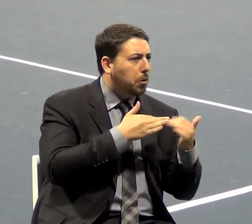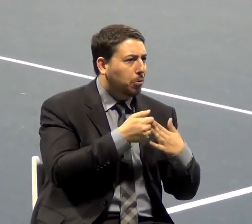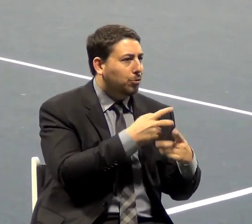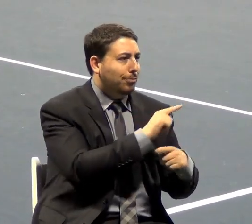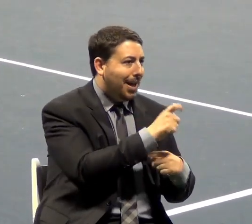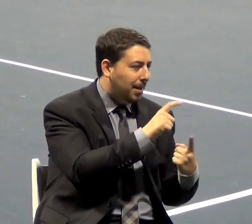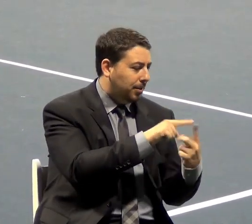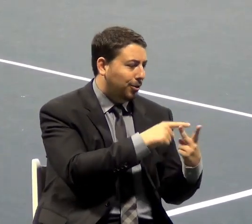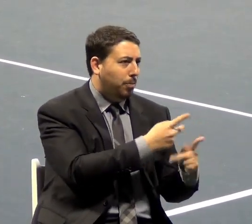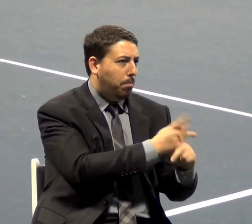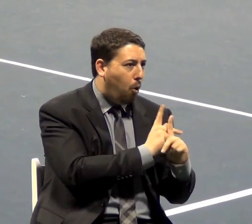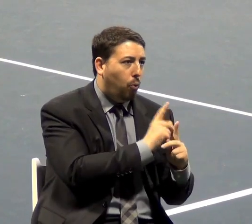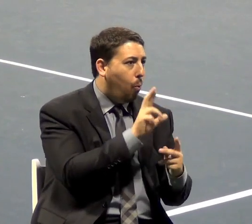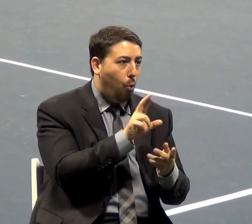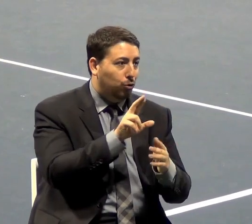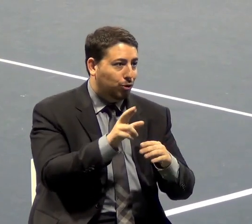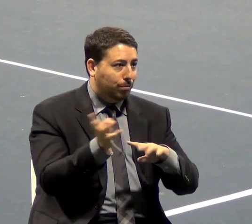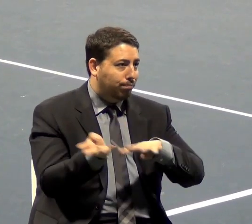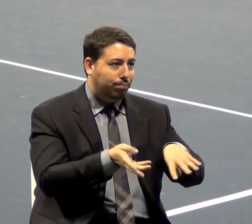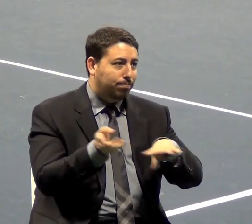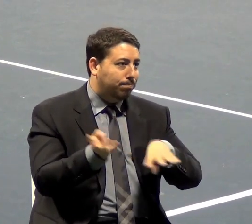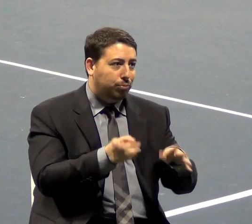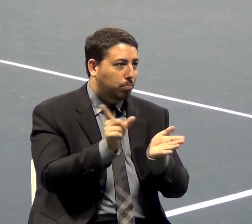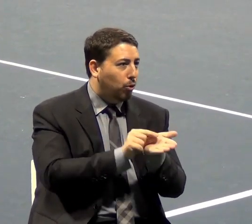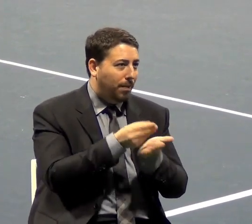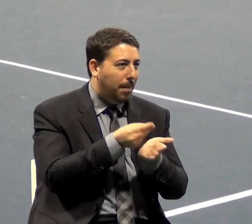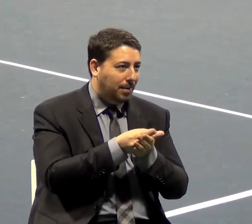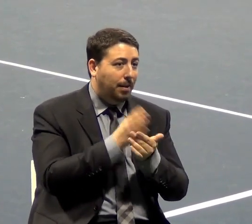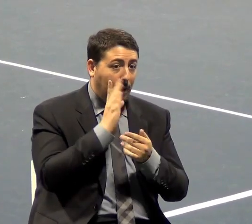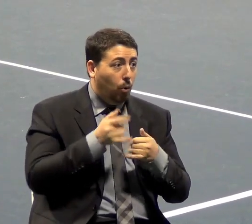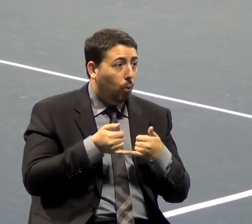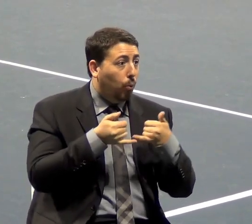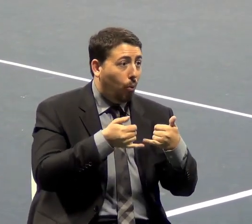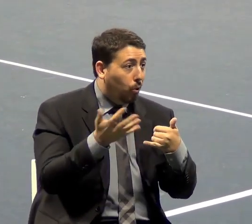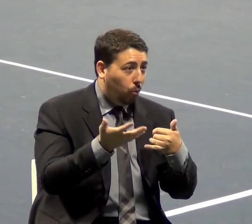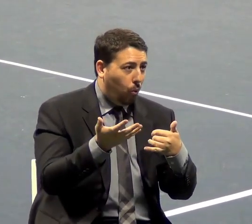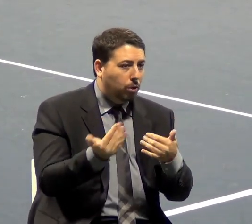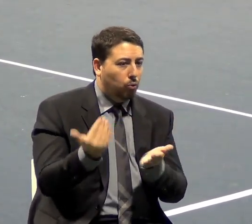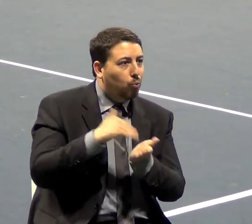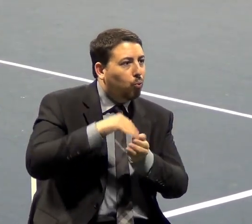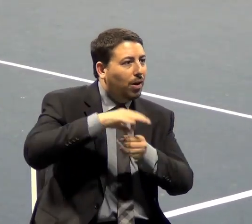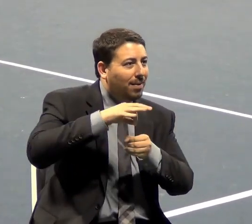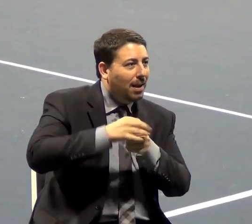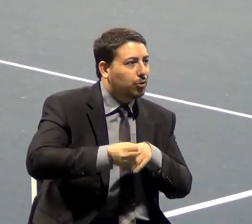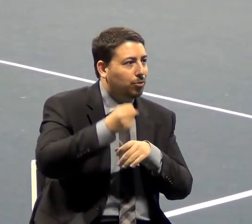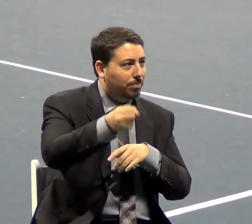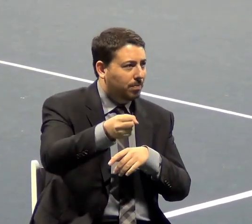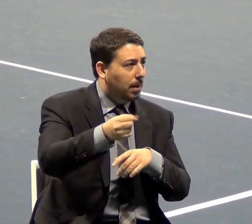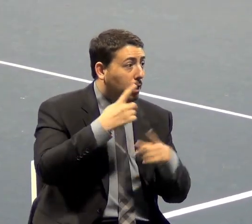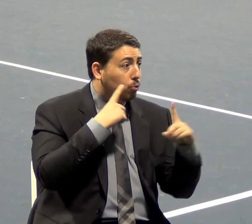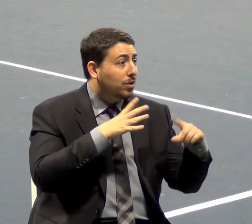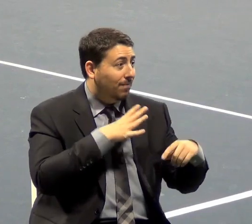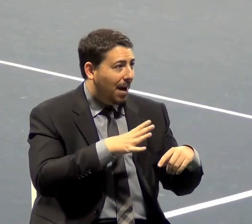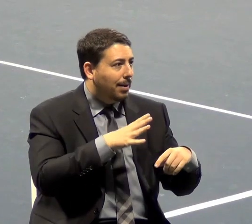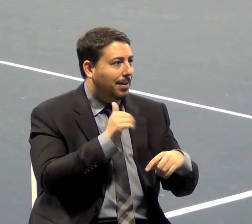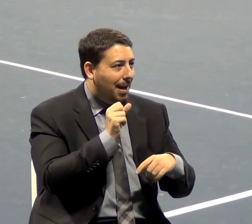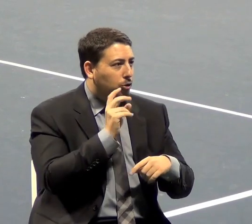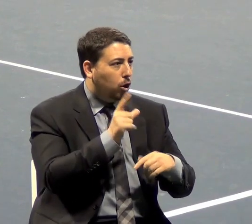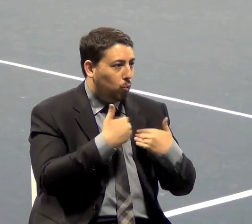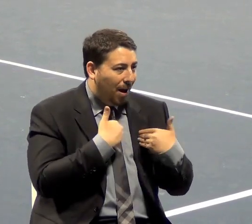or print the money, they were rewarded by re-election. Now, that worked fine as long as we had money in the bank and we were a wealthy nation.